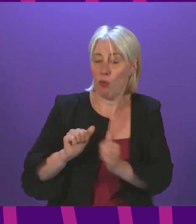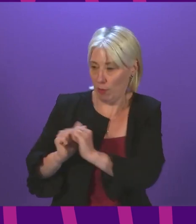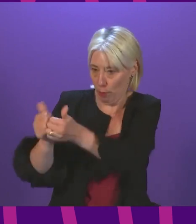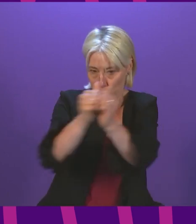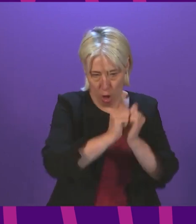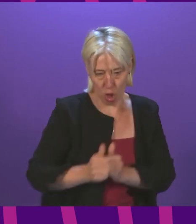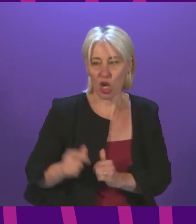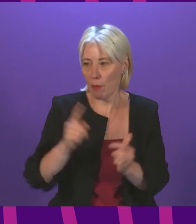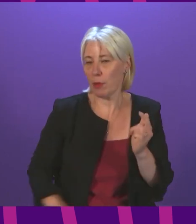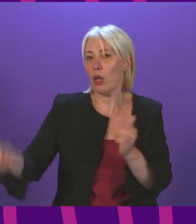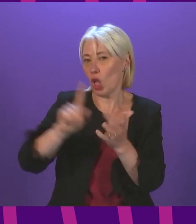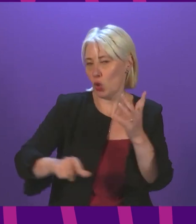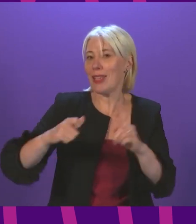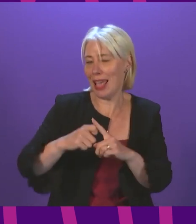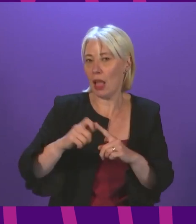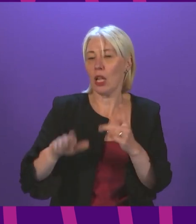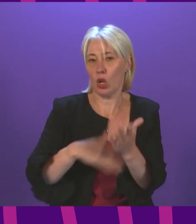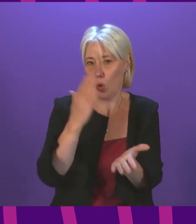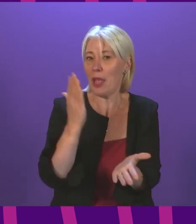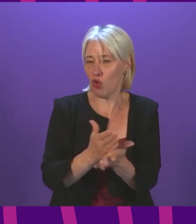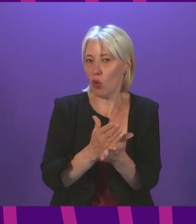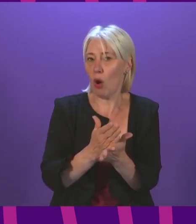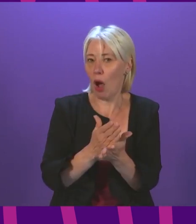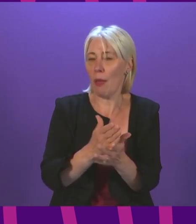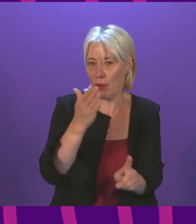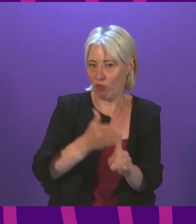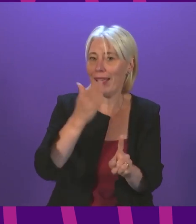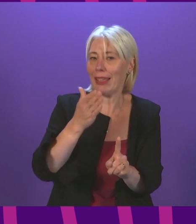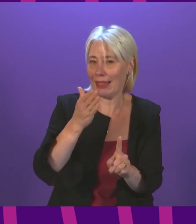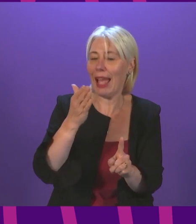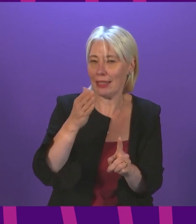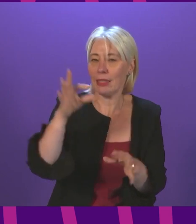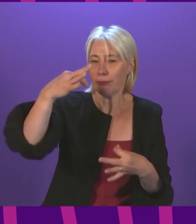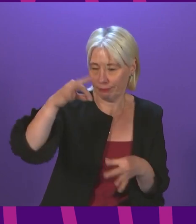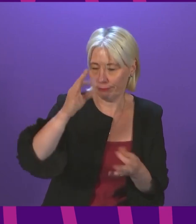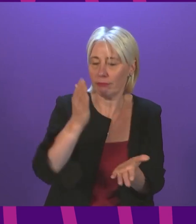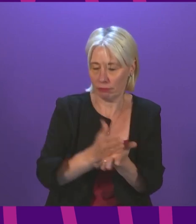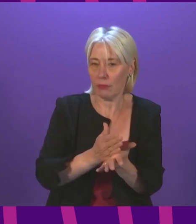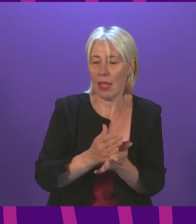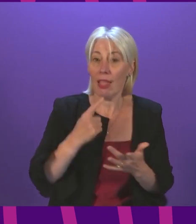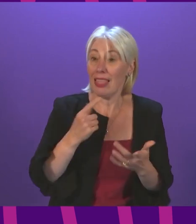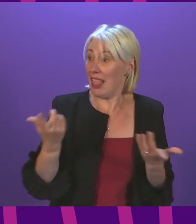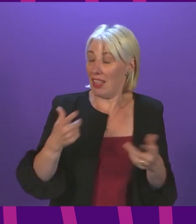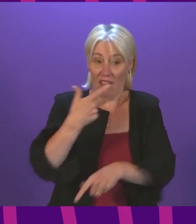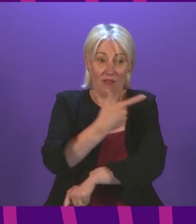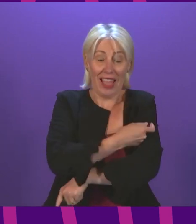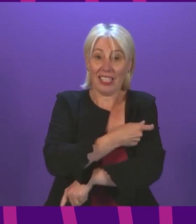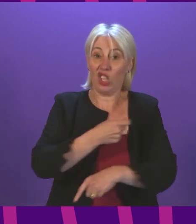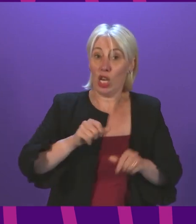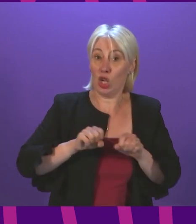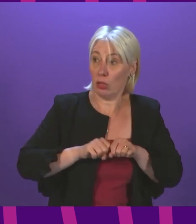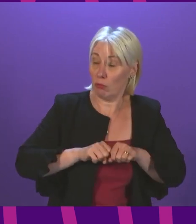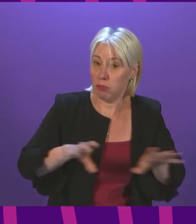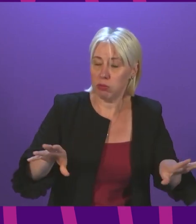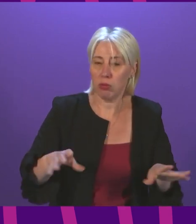other parts of the uk to ensure that that will be recognized as with any aspect of this vaccination program i'm not going to